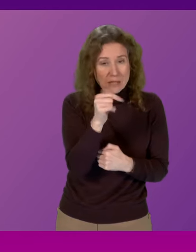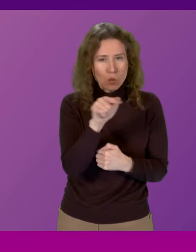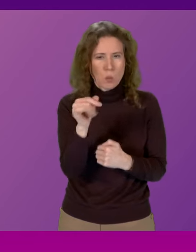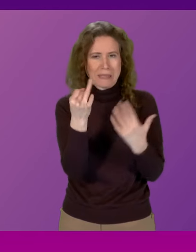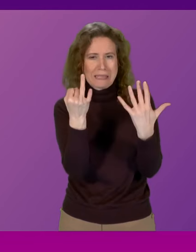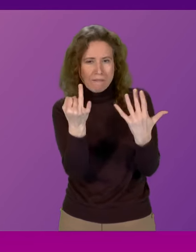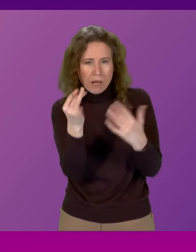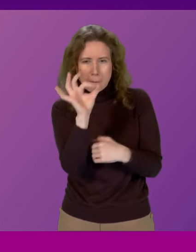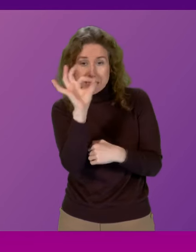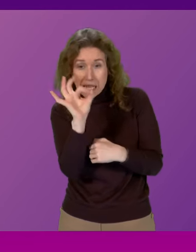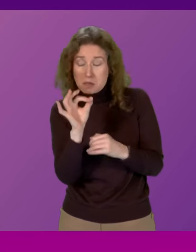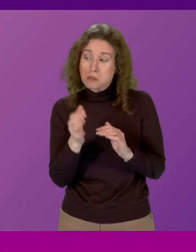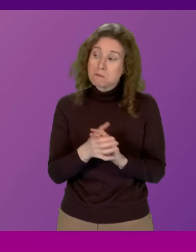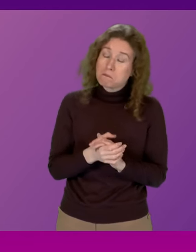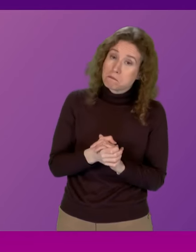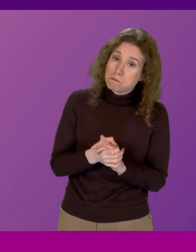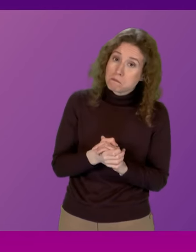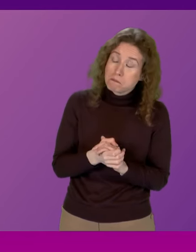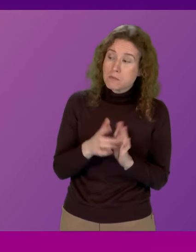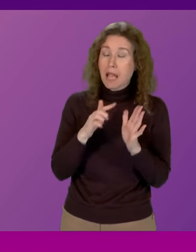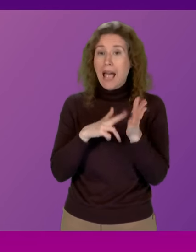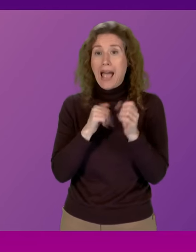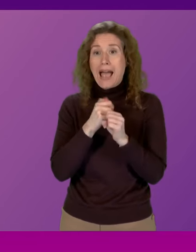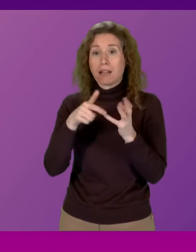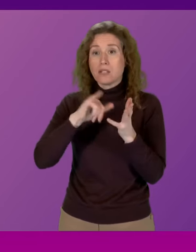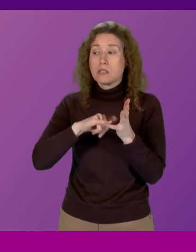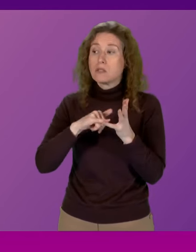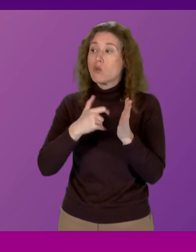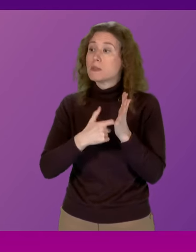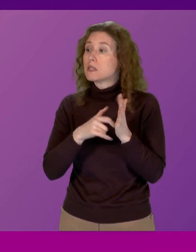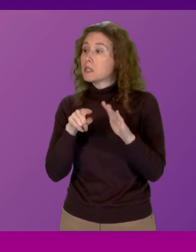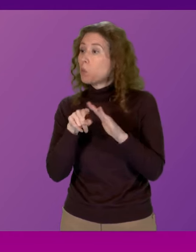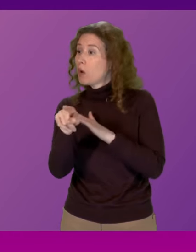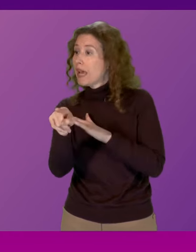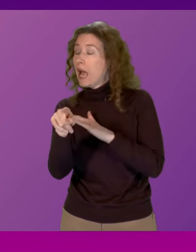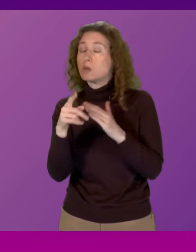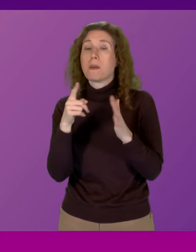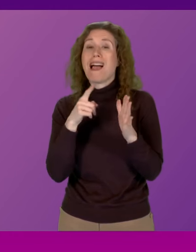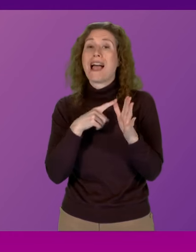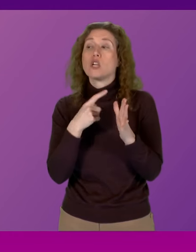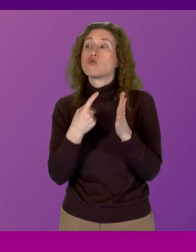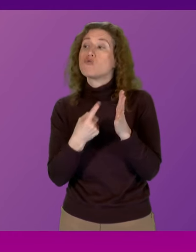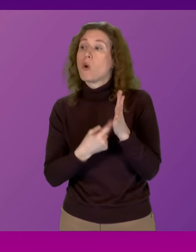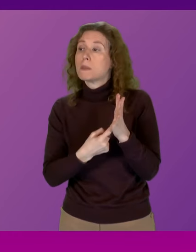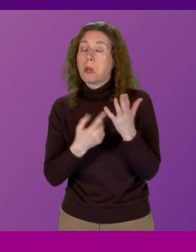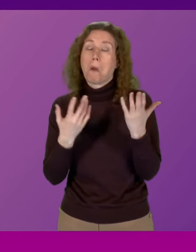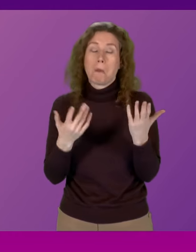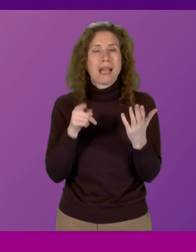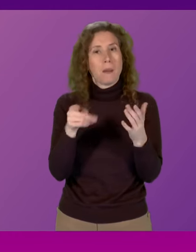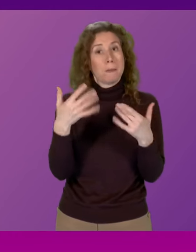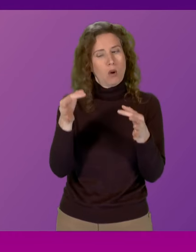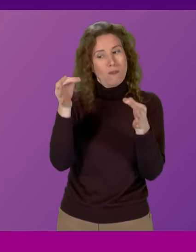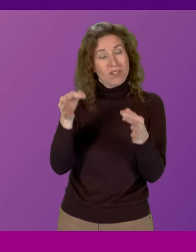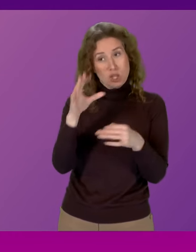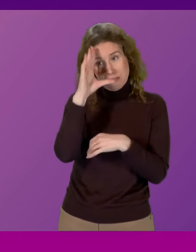Angus Robertson may wish to wait for this moment incidentally as he walks out Angus Robertson was officially advised